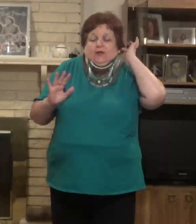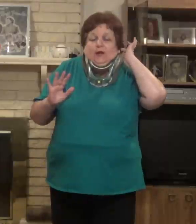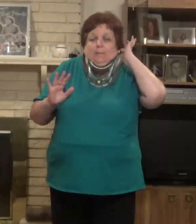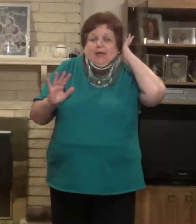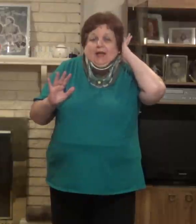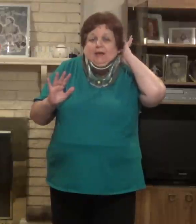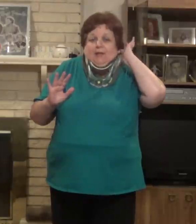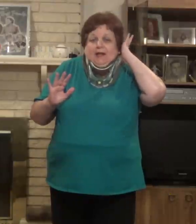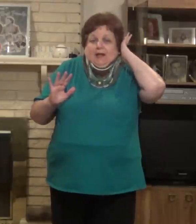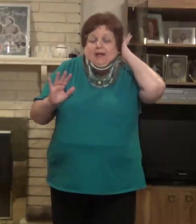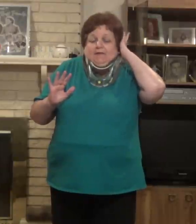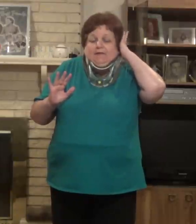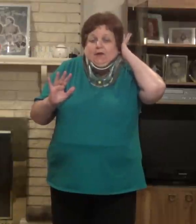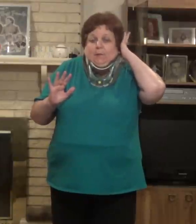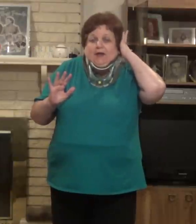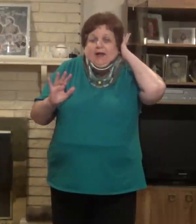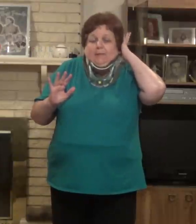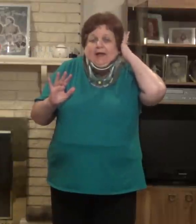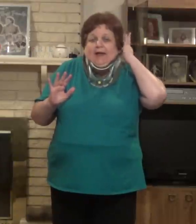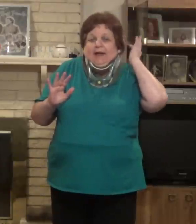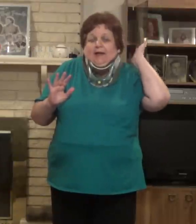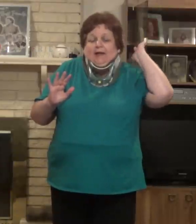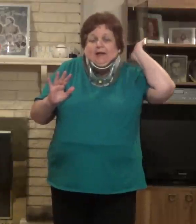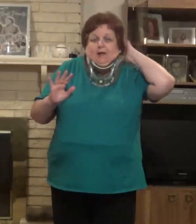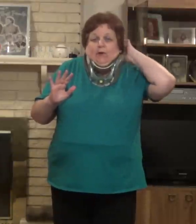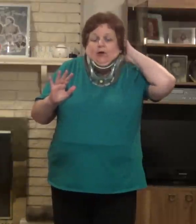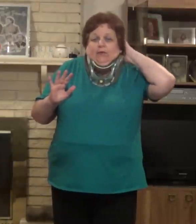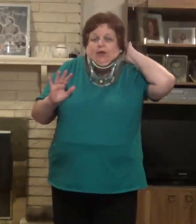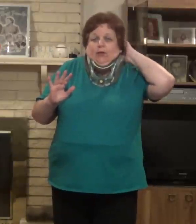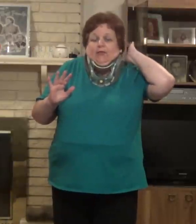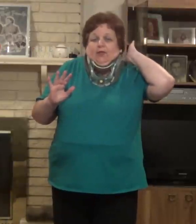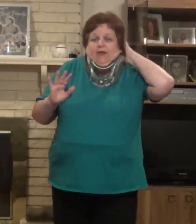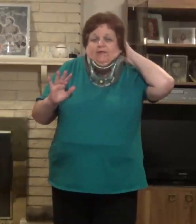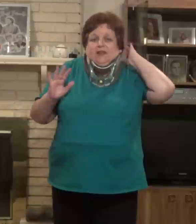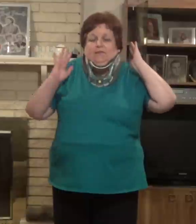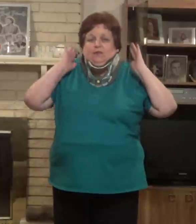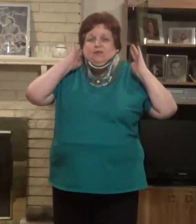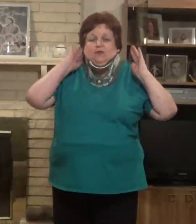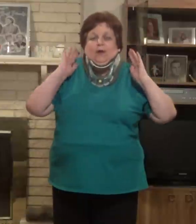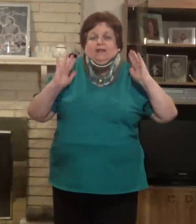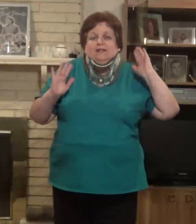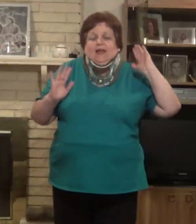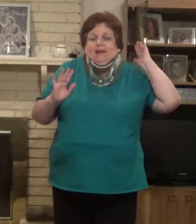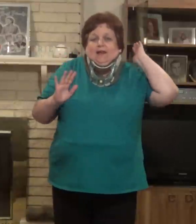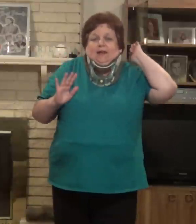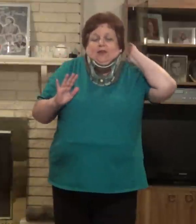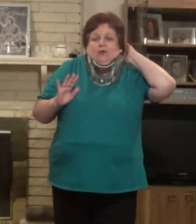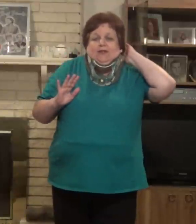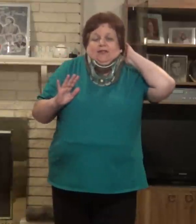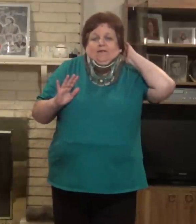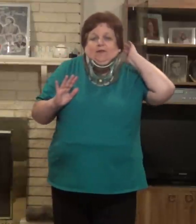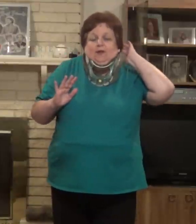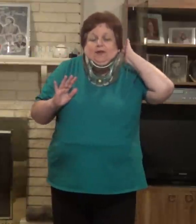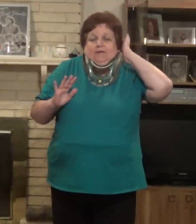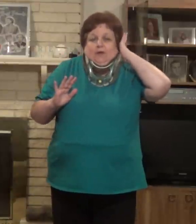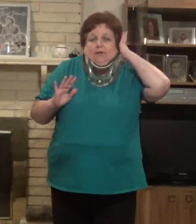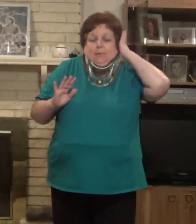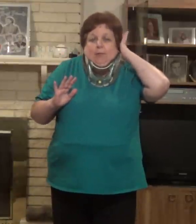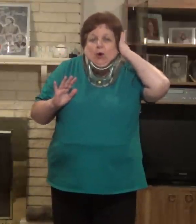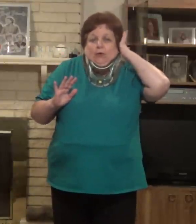come behind me and feel behind my head right over here on the left side versus the right side, you can definitely feel the bone